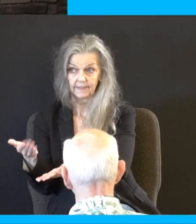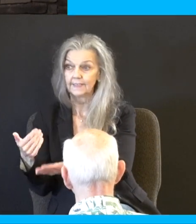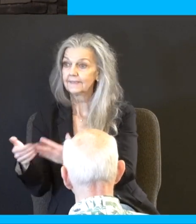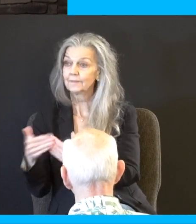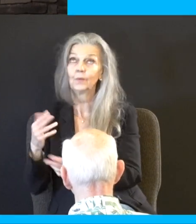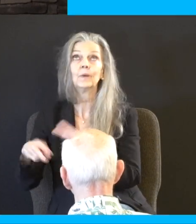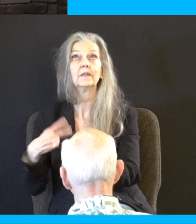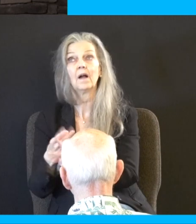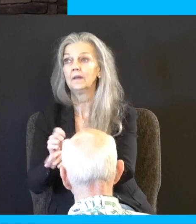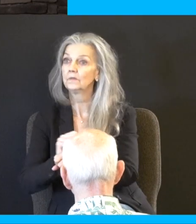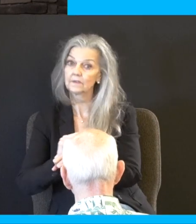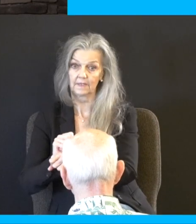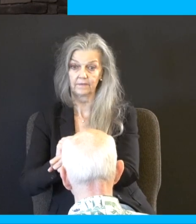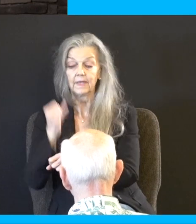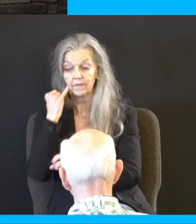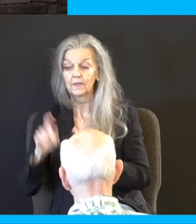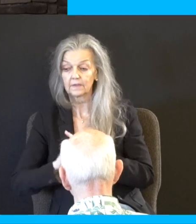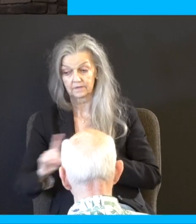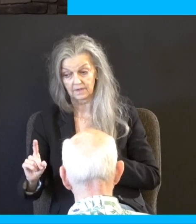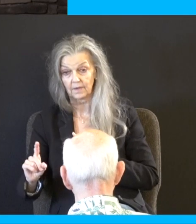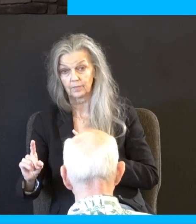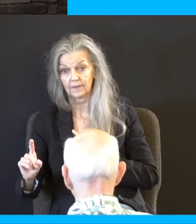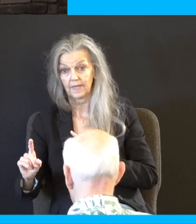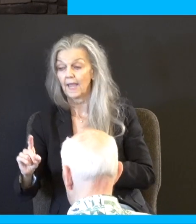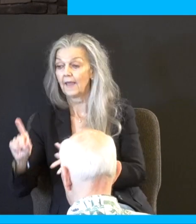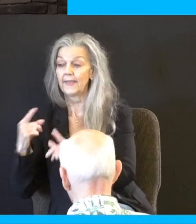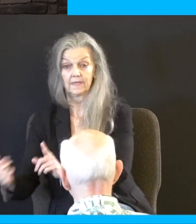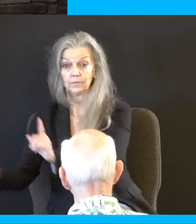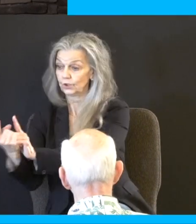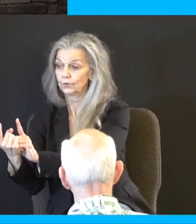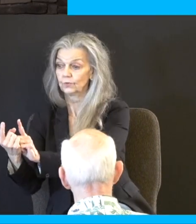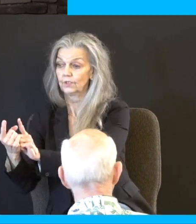else within Israel. If they escape and they come to you, you give them sanctuary, safe harbor.